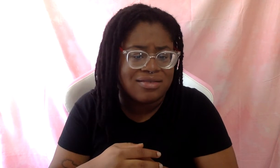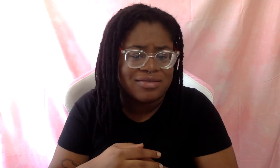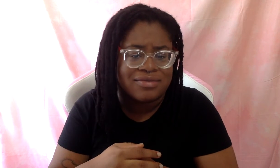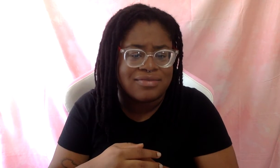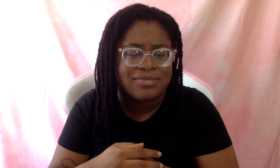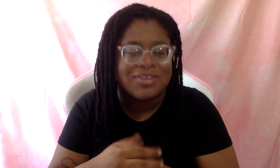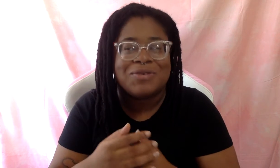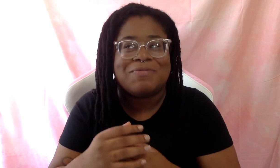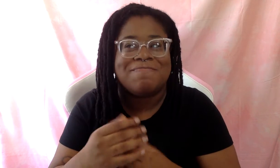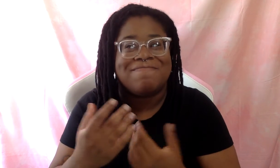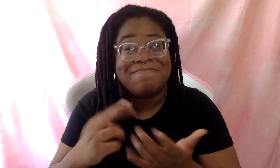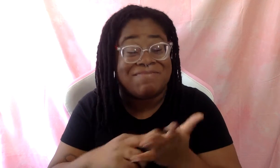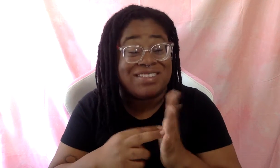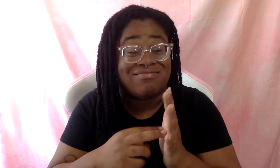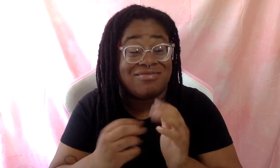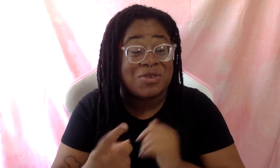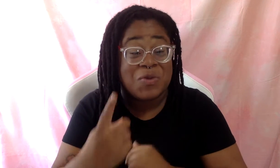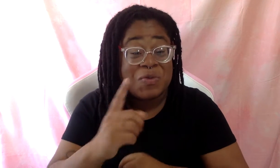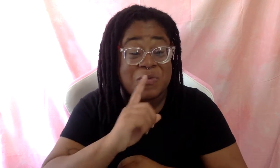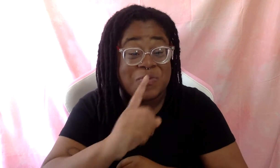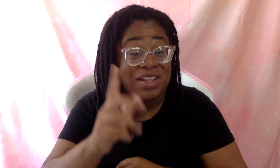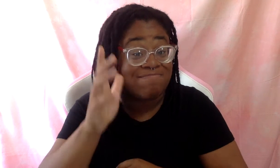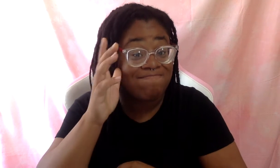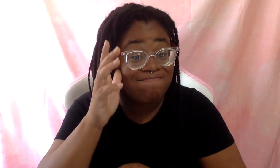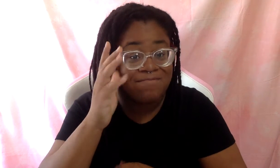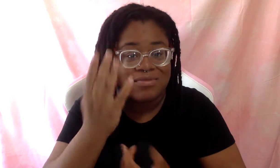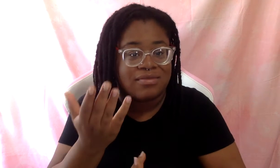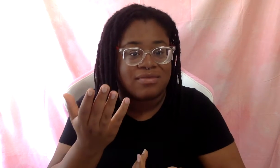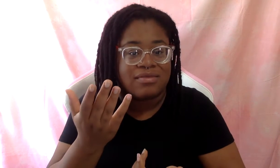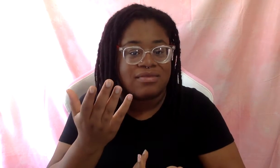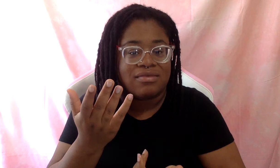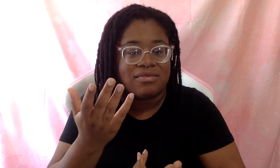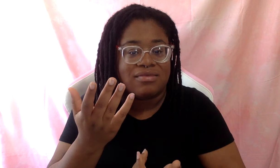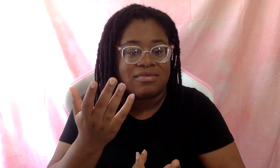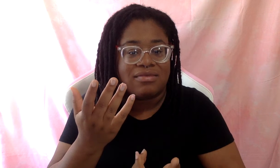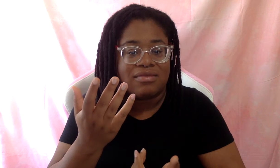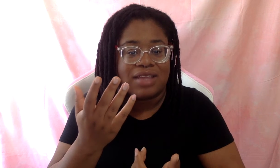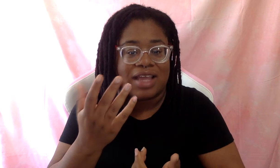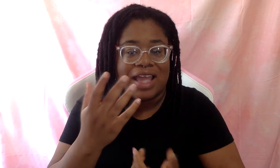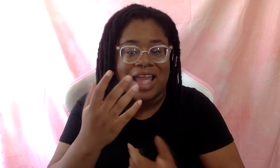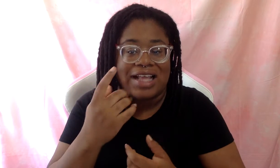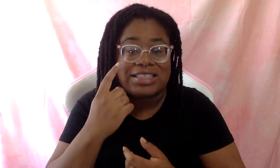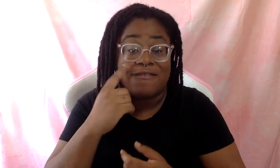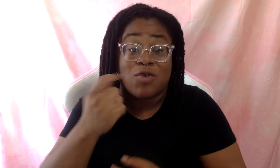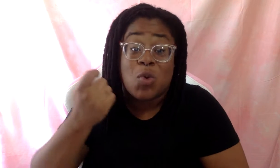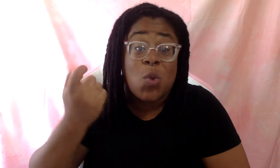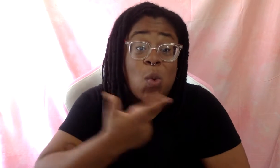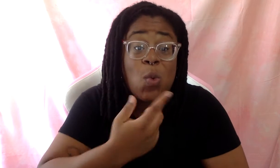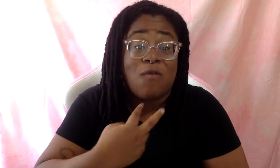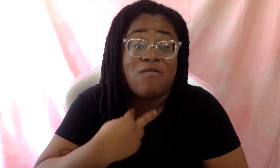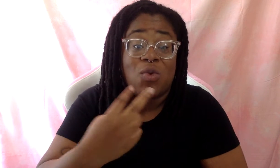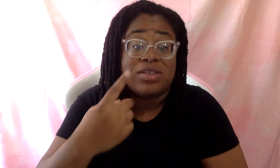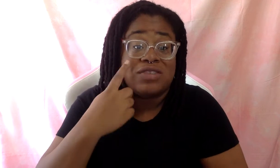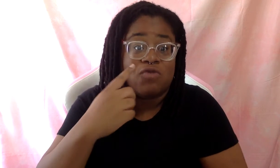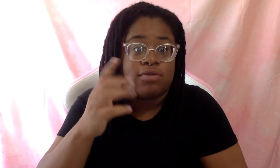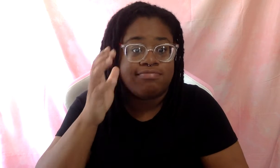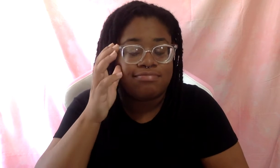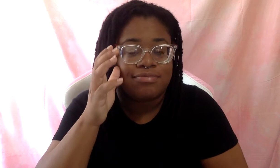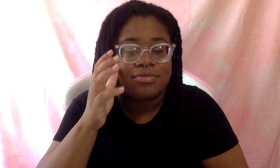so no one's listening. It takes like, it takes everyone's voice. And also I can't tell your story the way that she can tell your